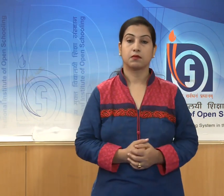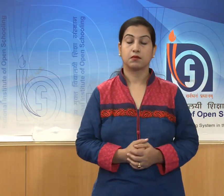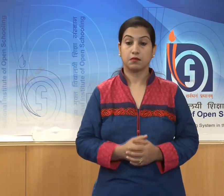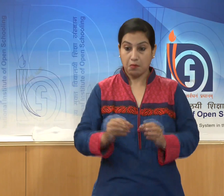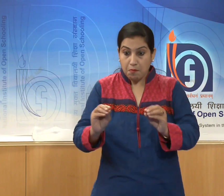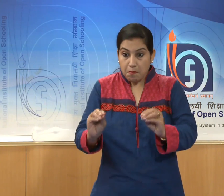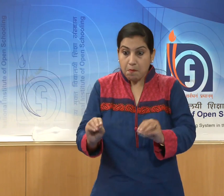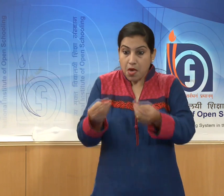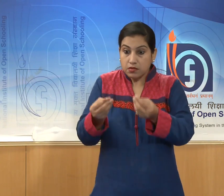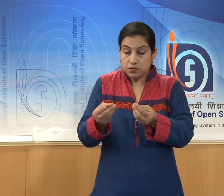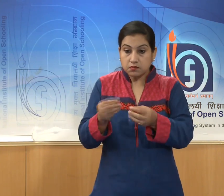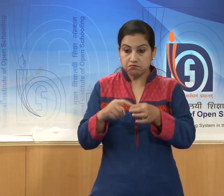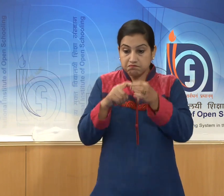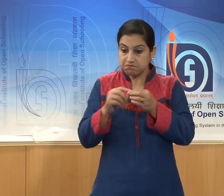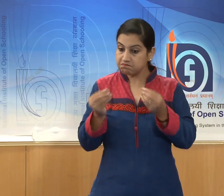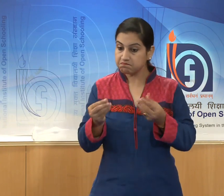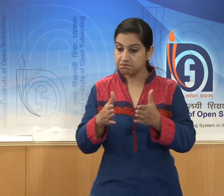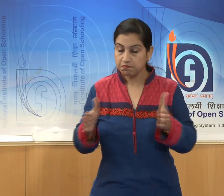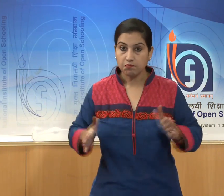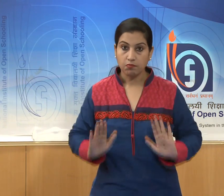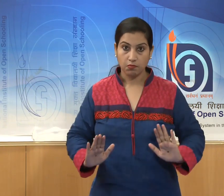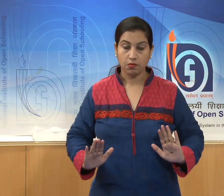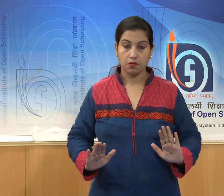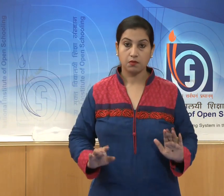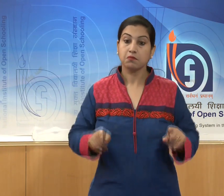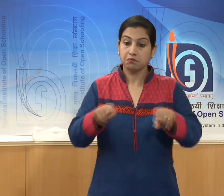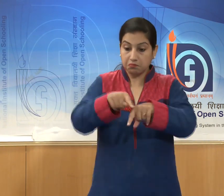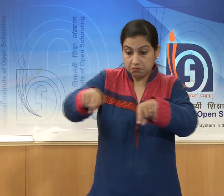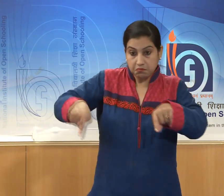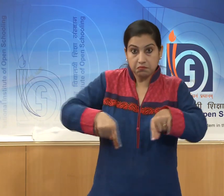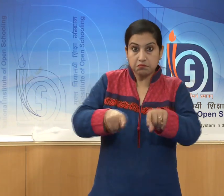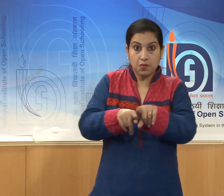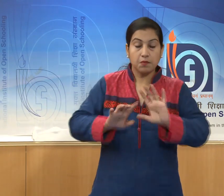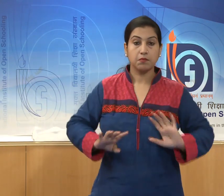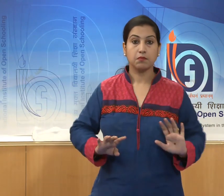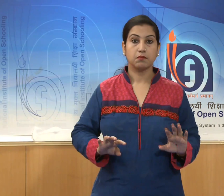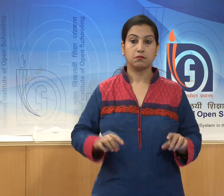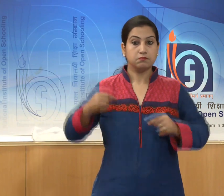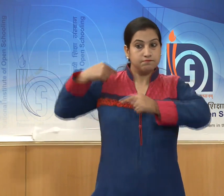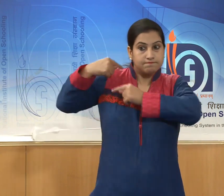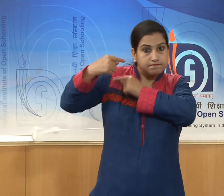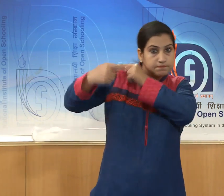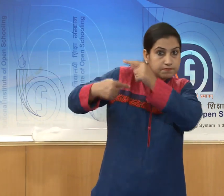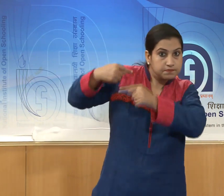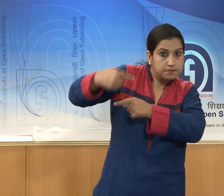style, there was also the tradition of